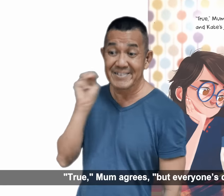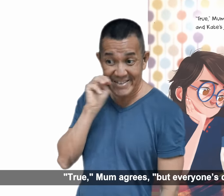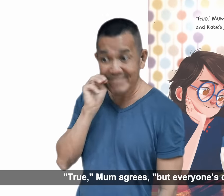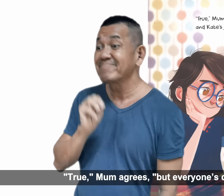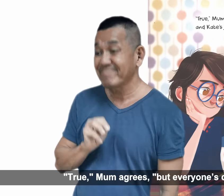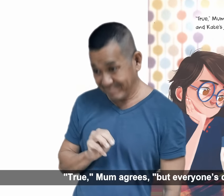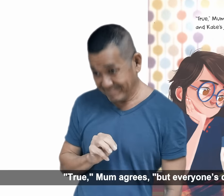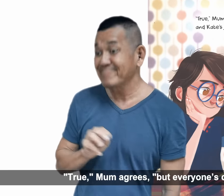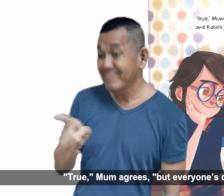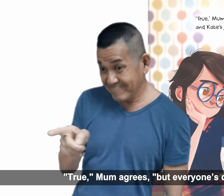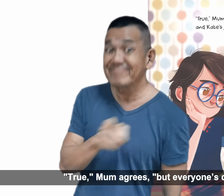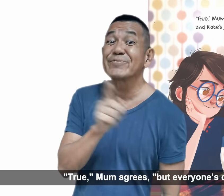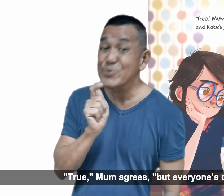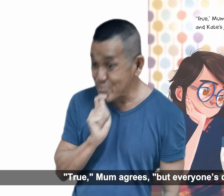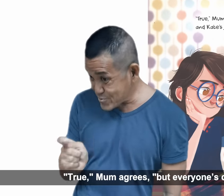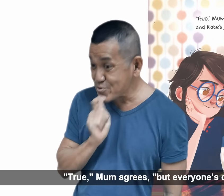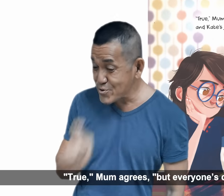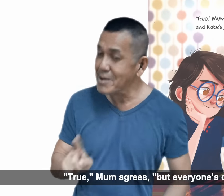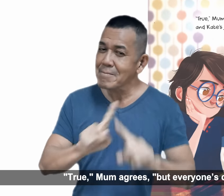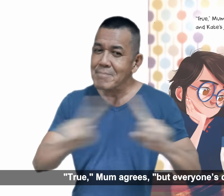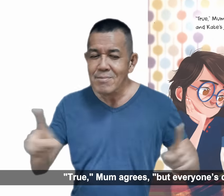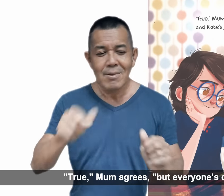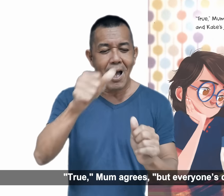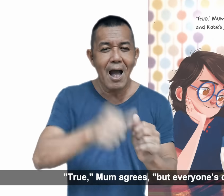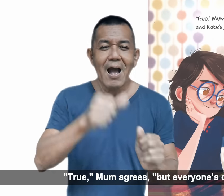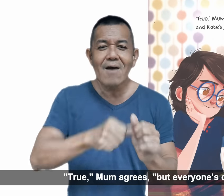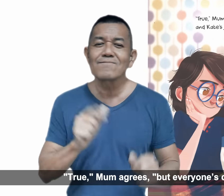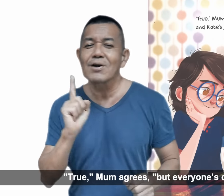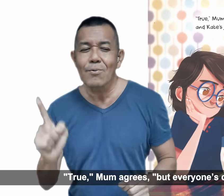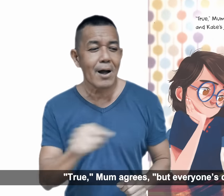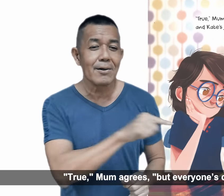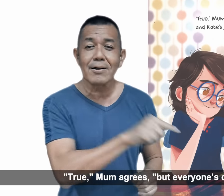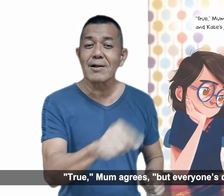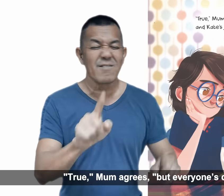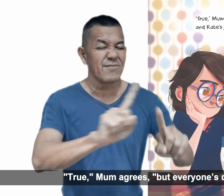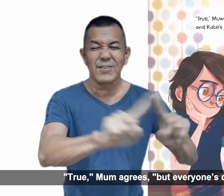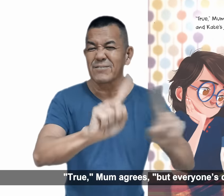True, Mum agrees. But everyone's different.